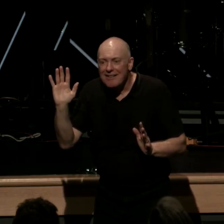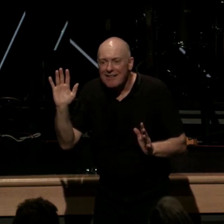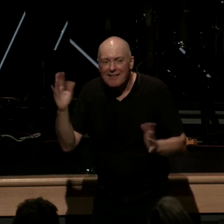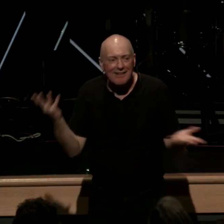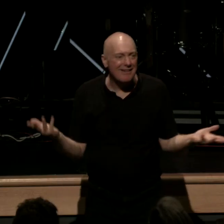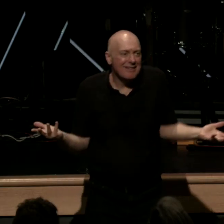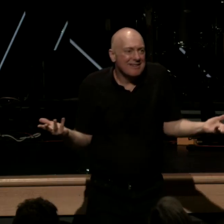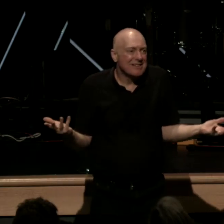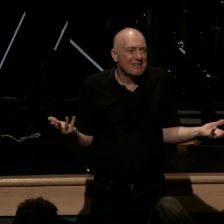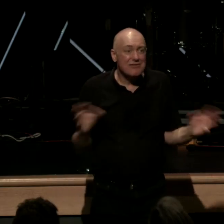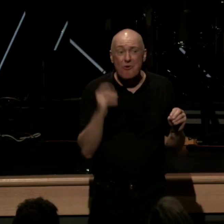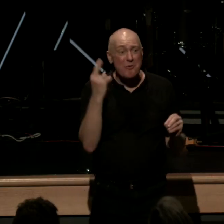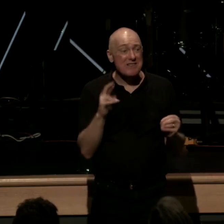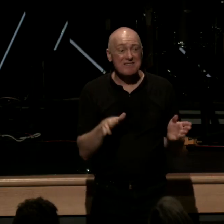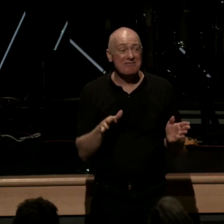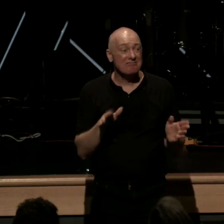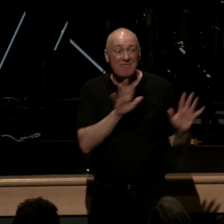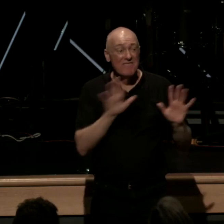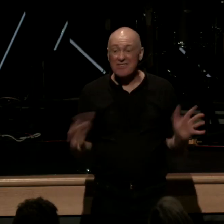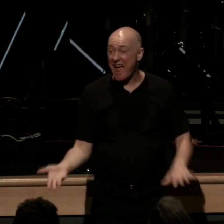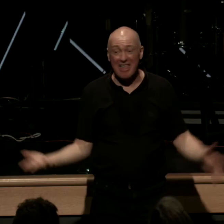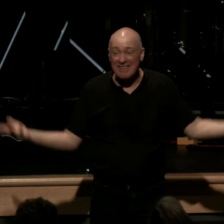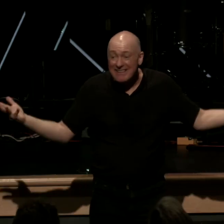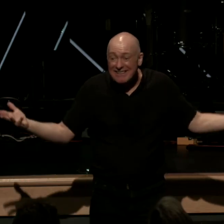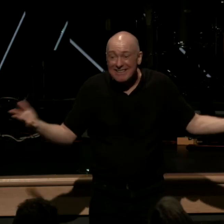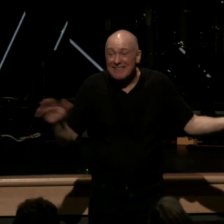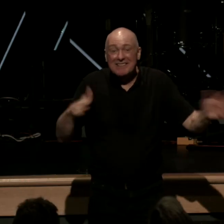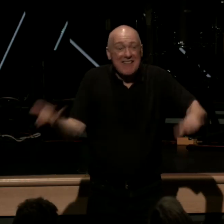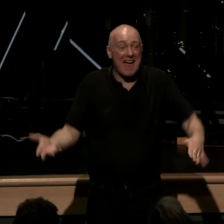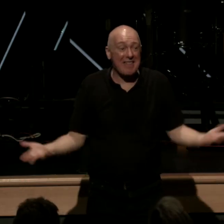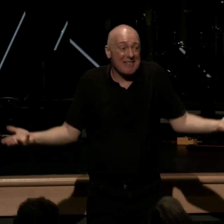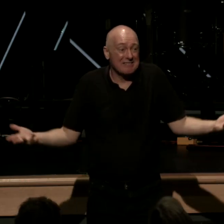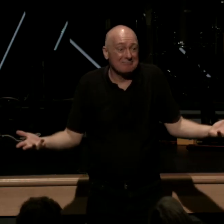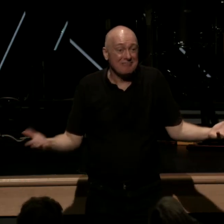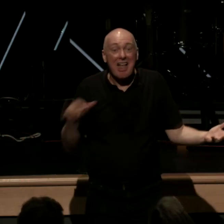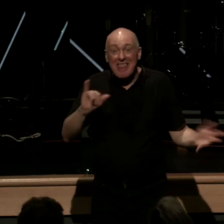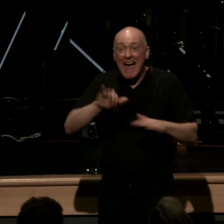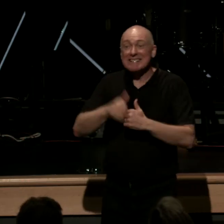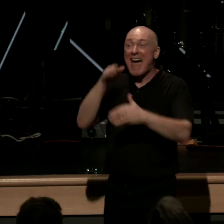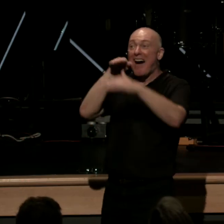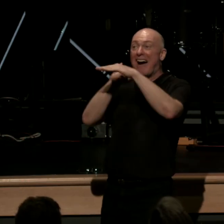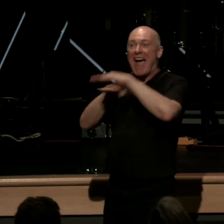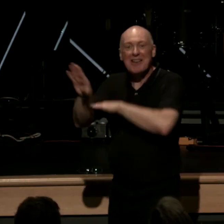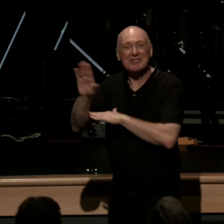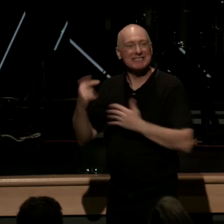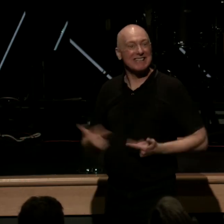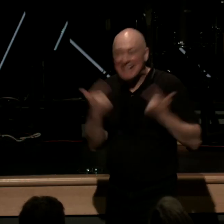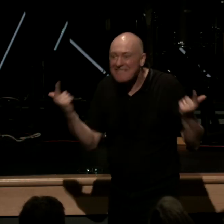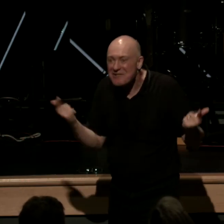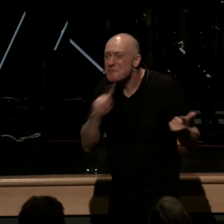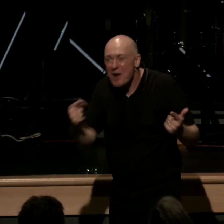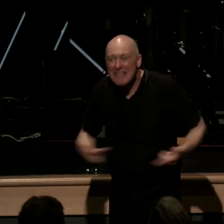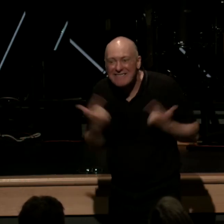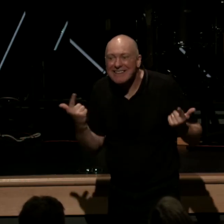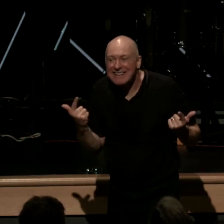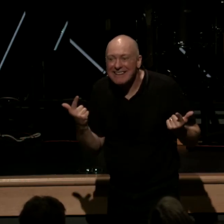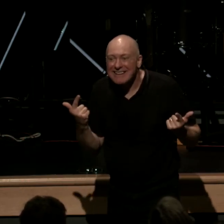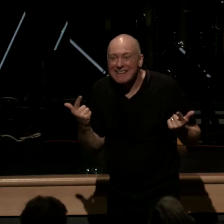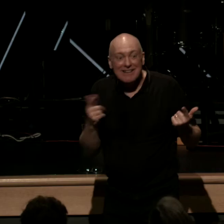any reason to fear death in fact death then becomes the entrance way to actually living and in many ways and as believers